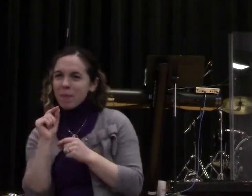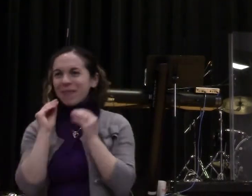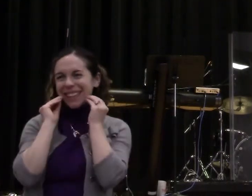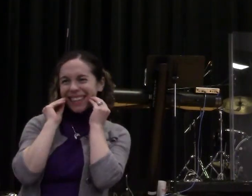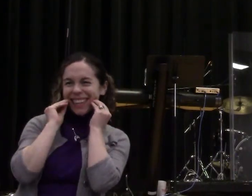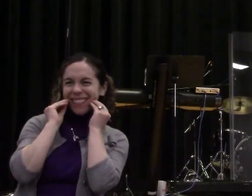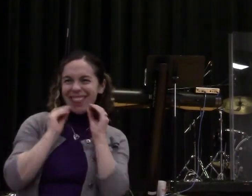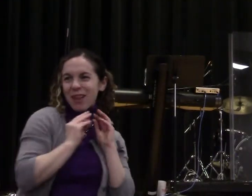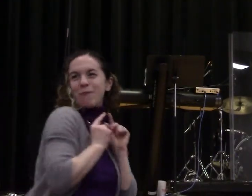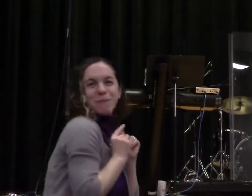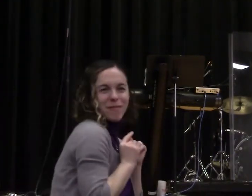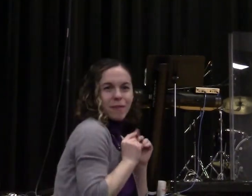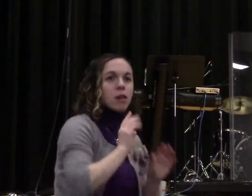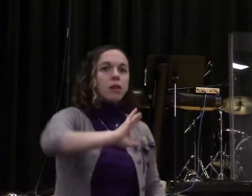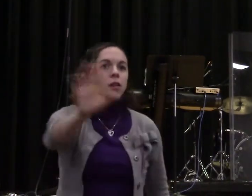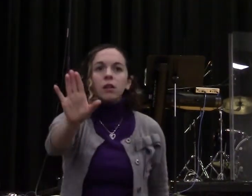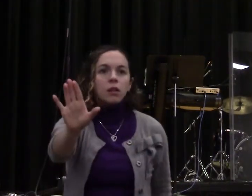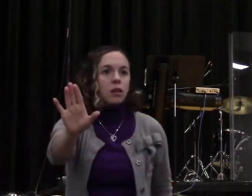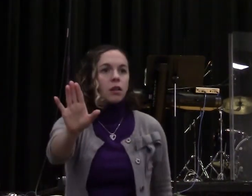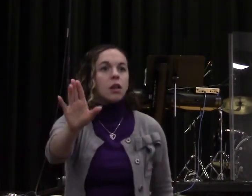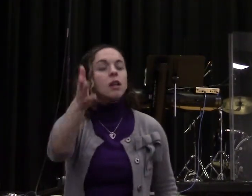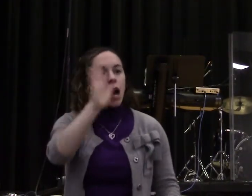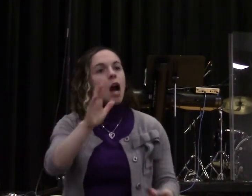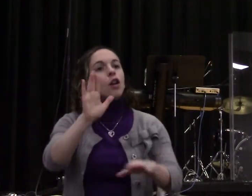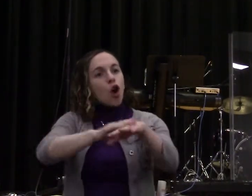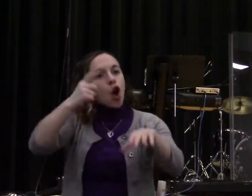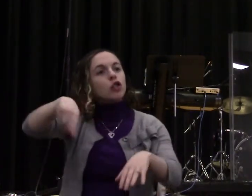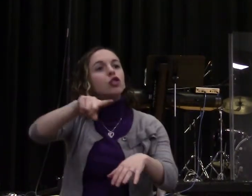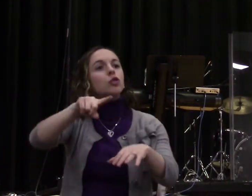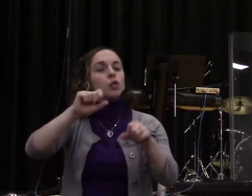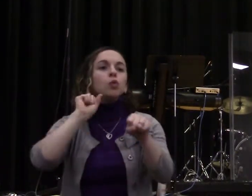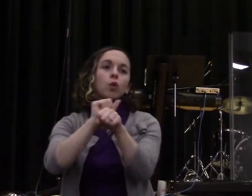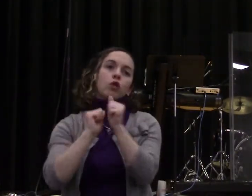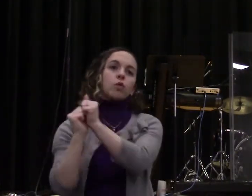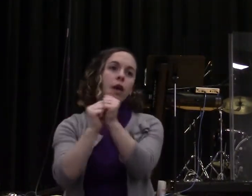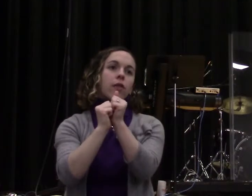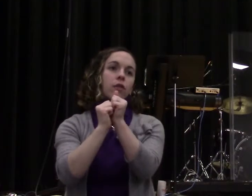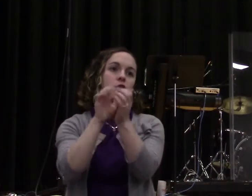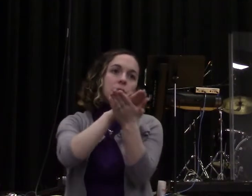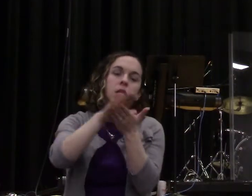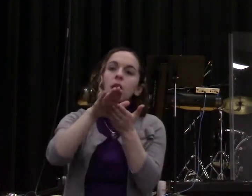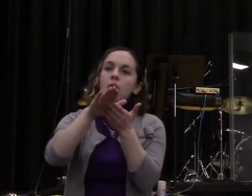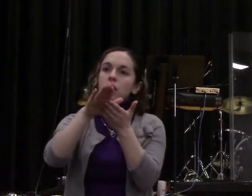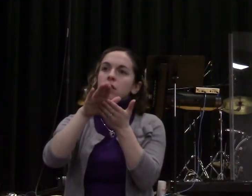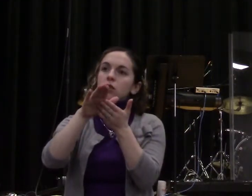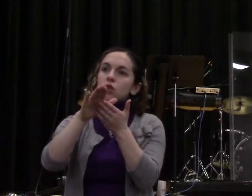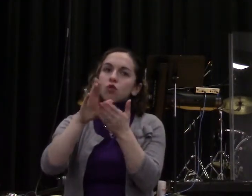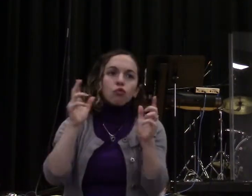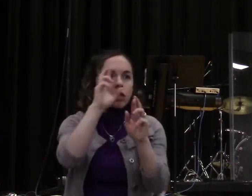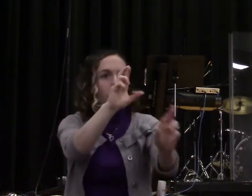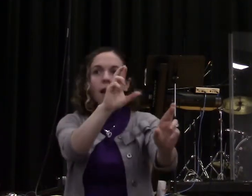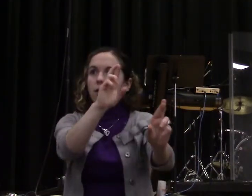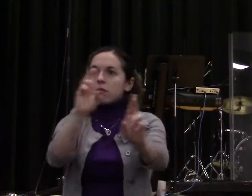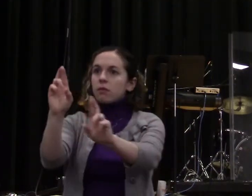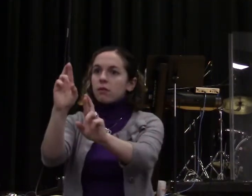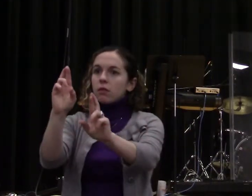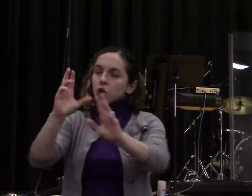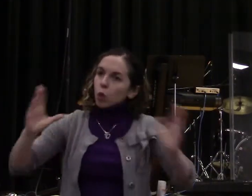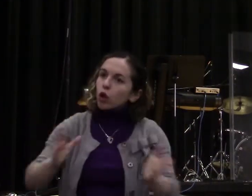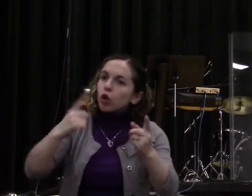God is calling you to that. Now I want to teach you a few things about that. Because there's a little catch here. And